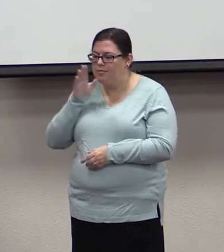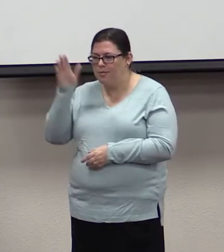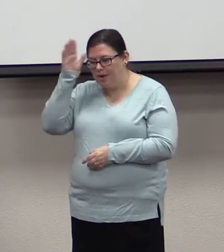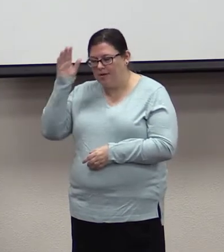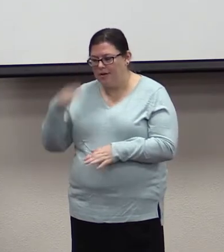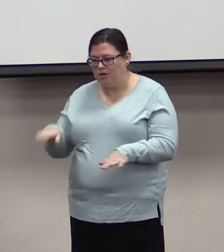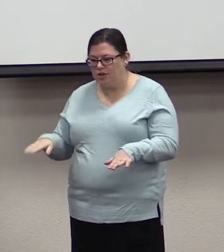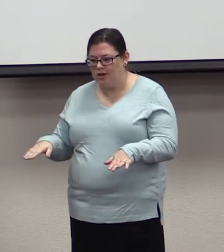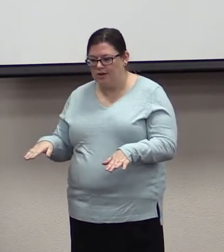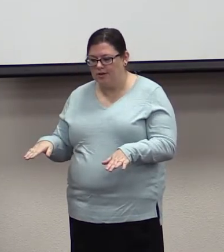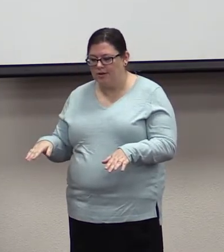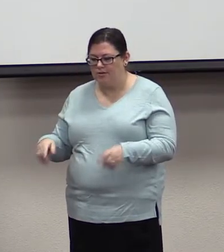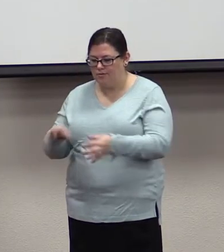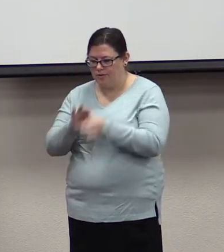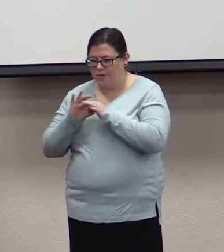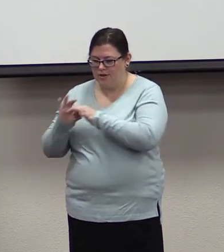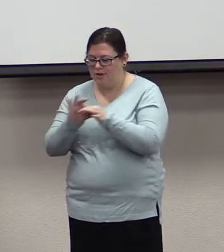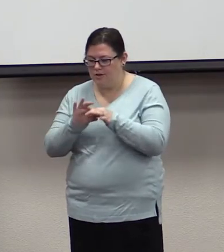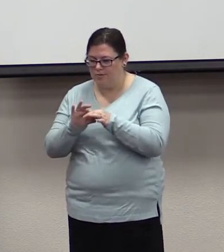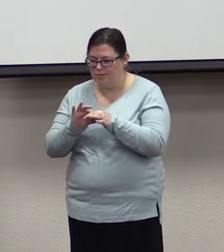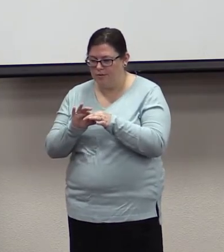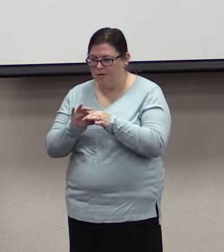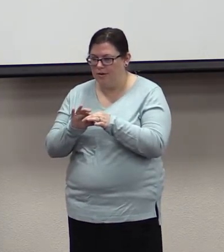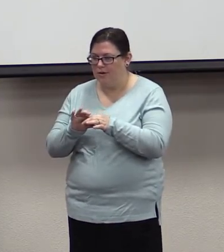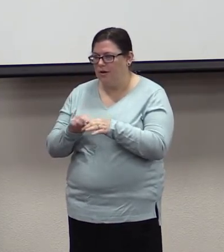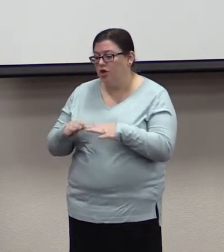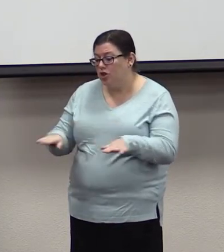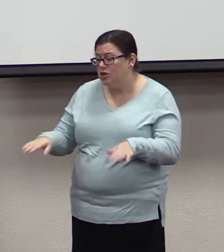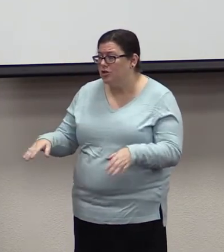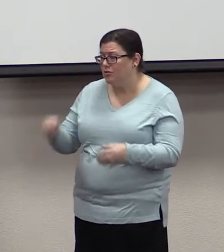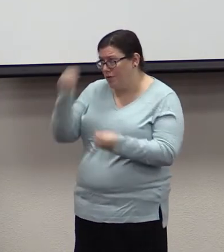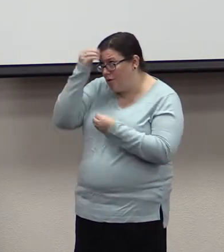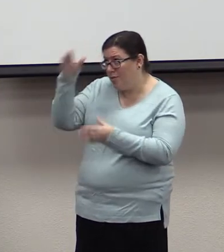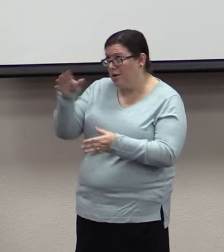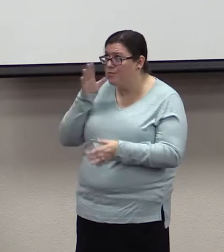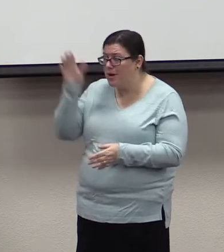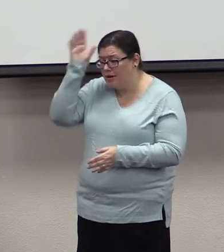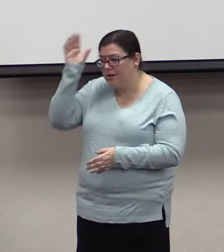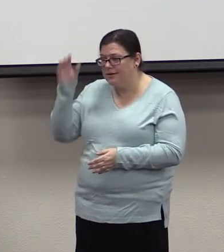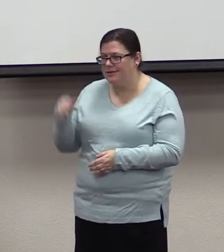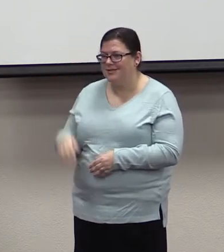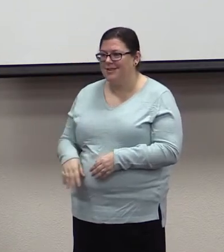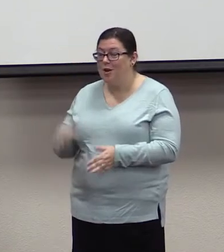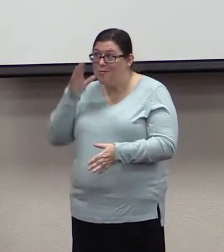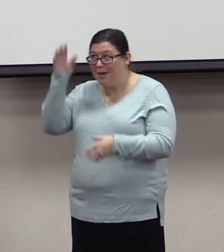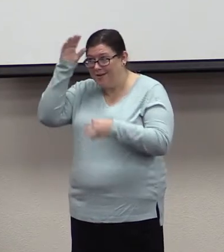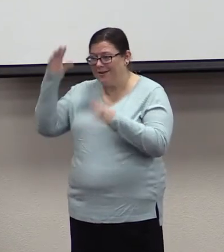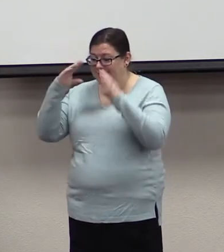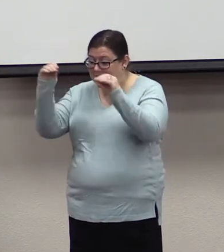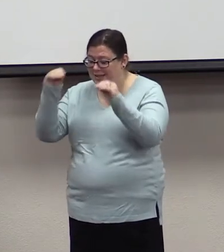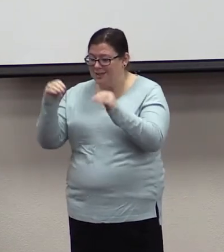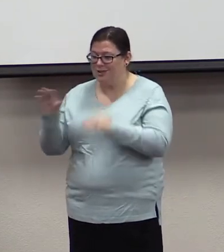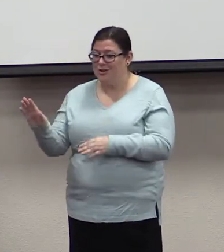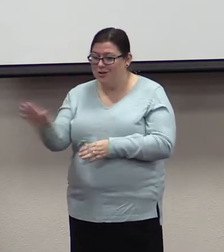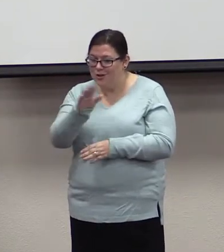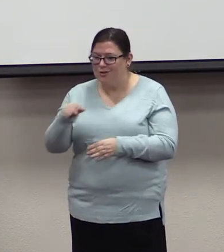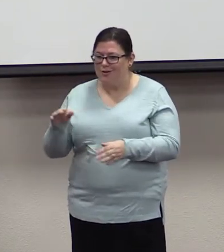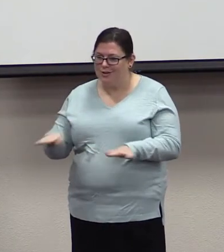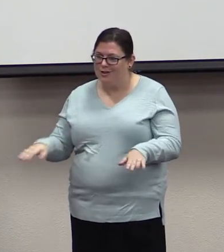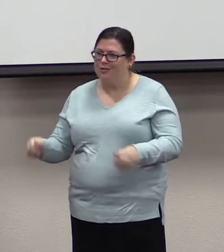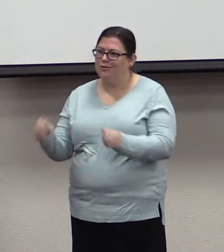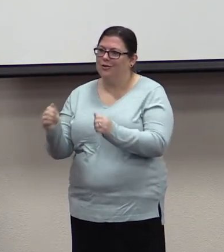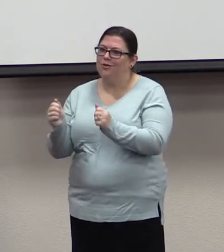your kids the way of the Lord with love. We've seen what it looks like in a bond-servant-master relationship.